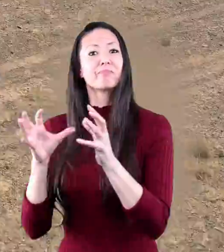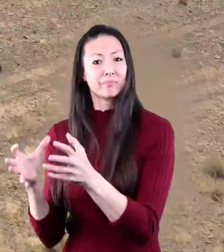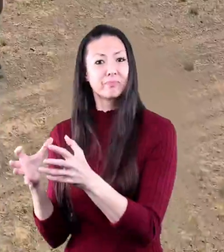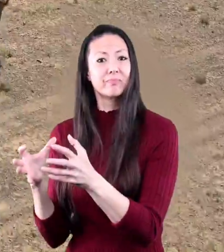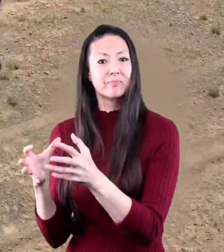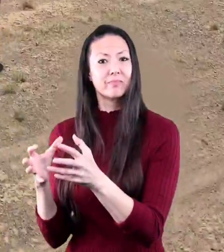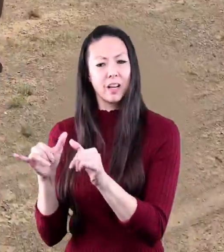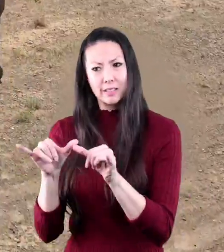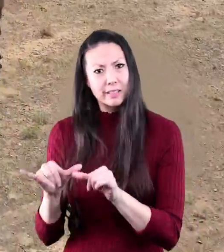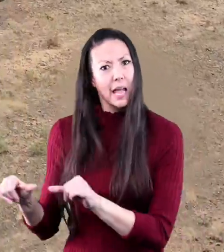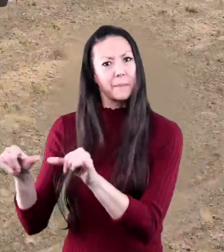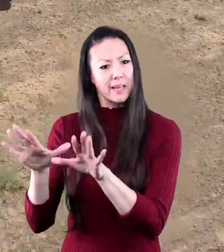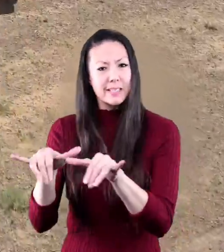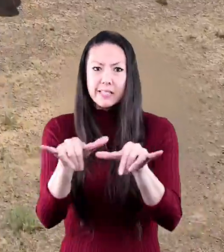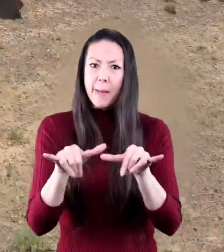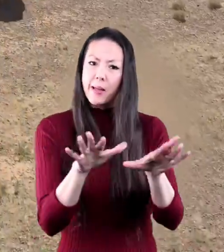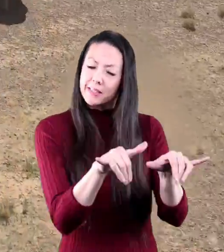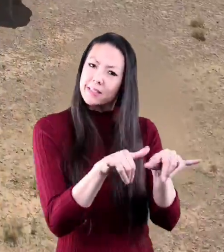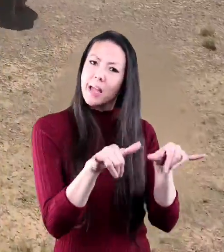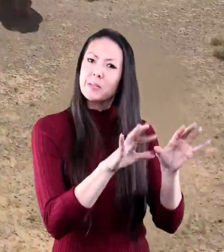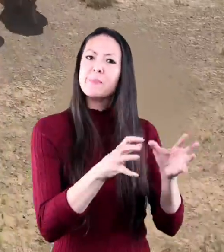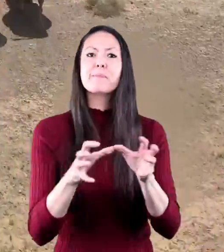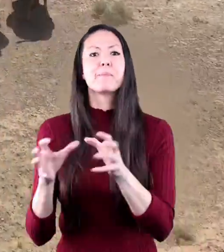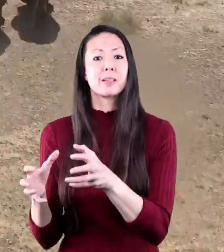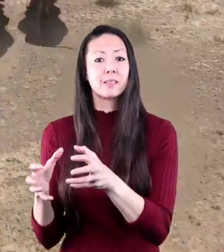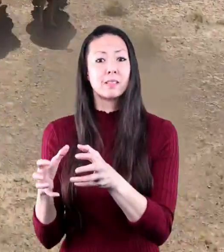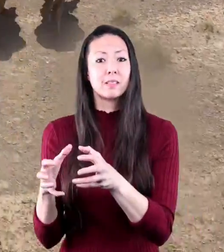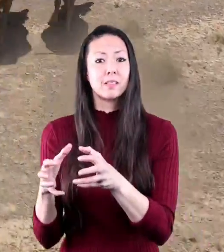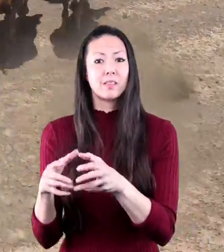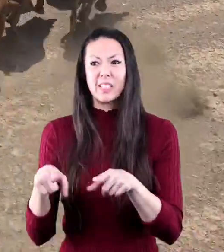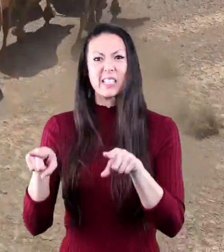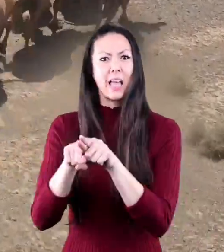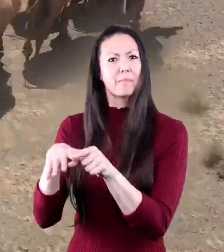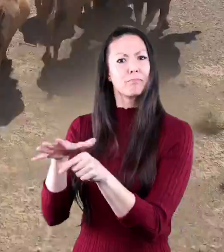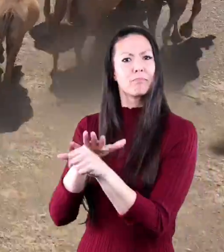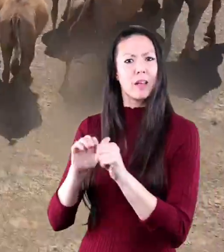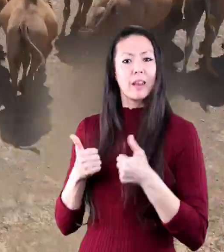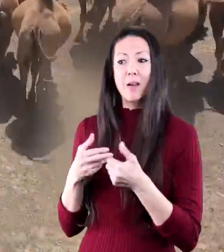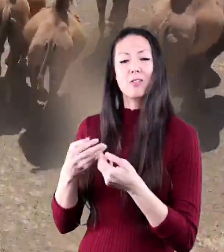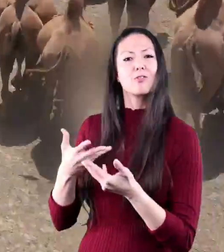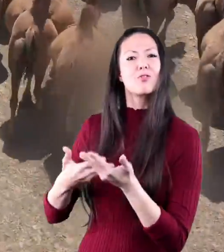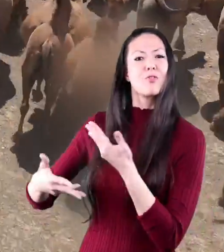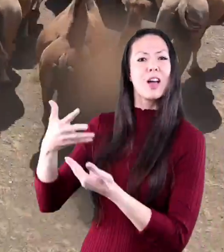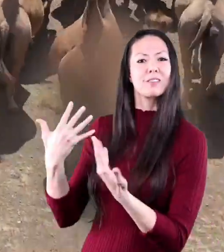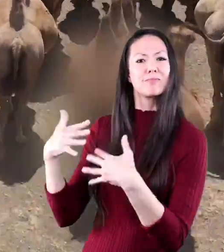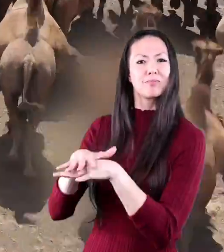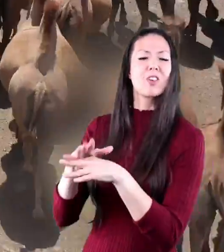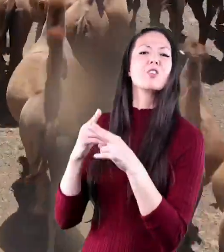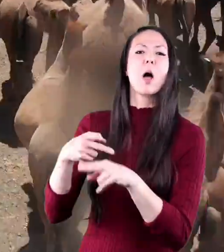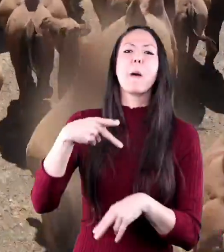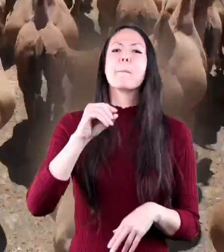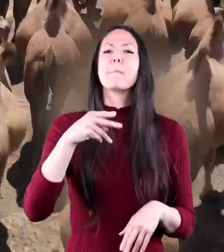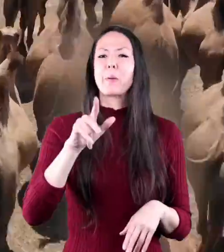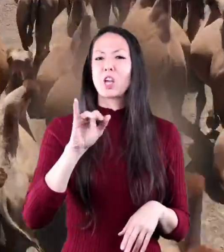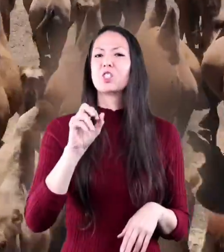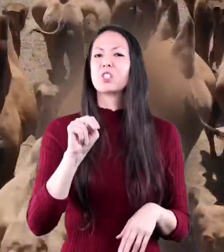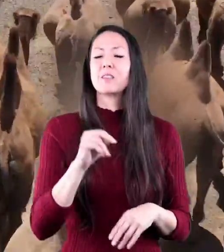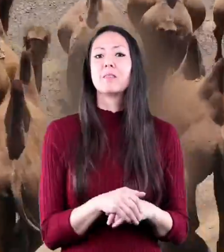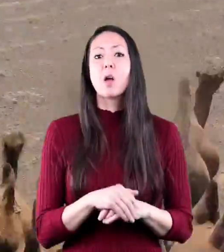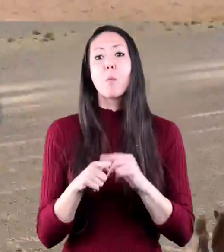group of organisms that are the same species and live in the same area and interact together it's called a population when